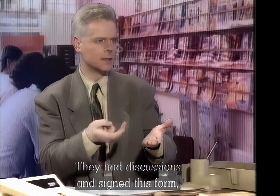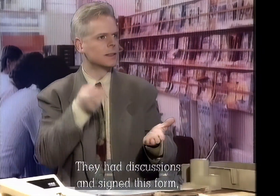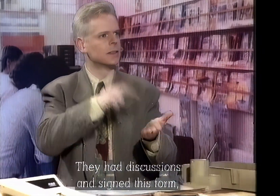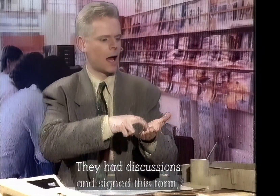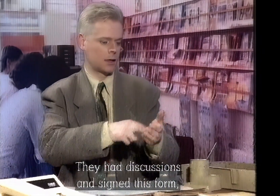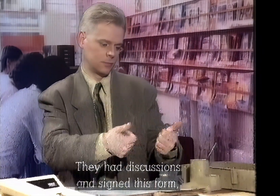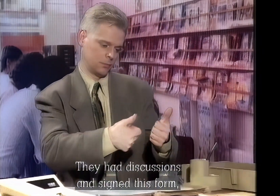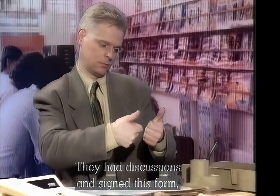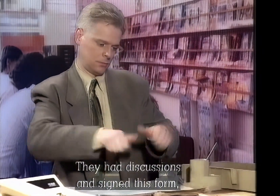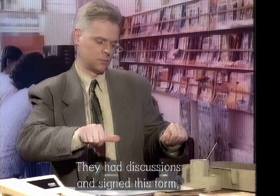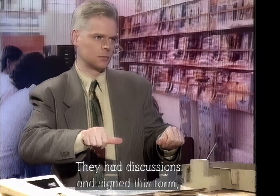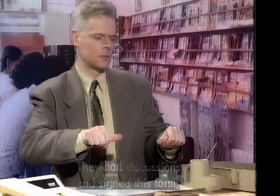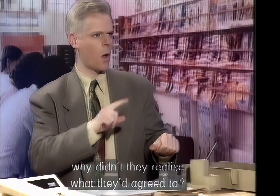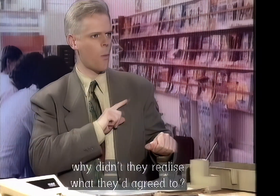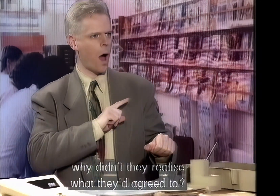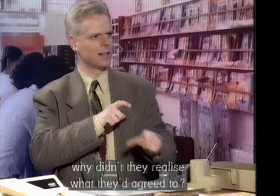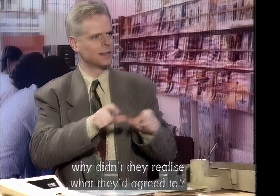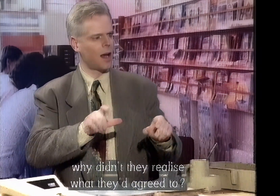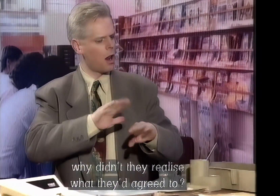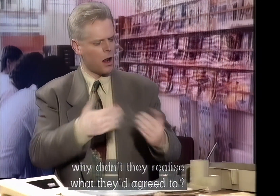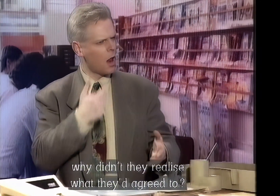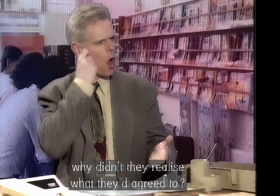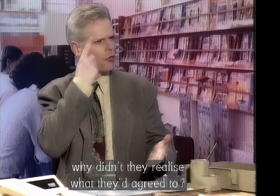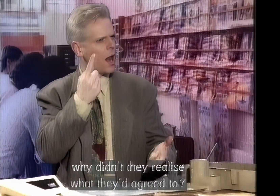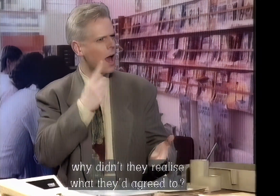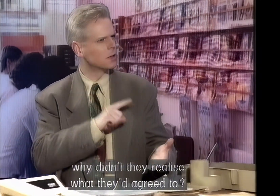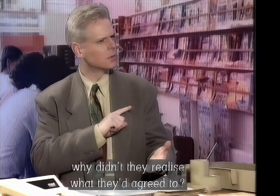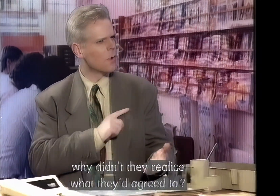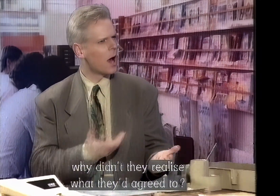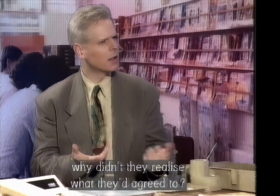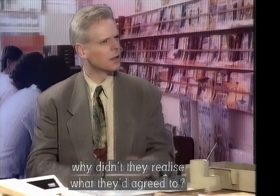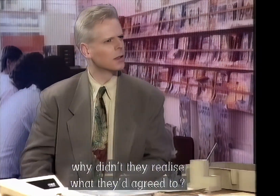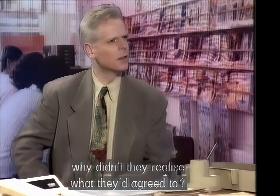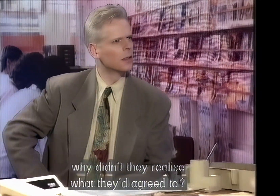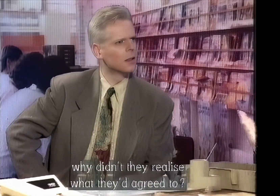So they've had discussions and then signed this form. Why did they not realise what they'd agreed to?